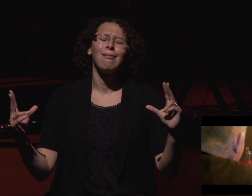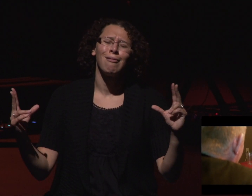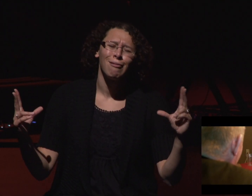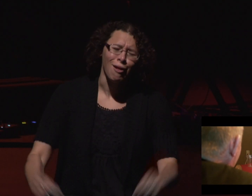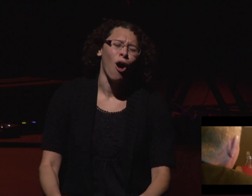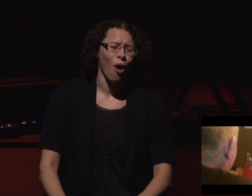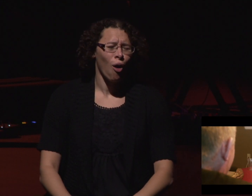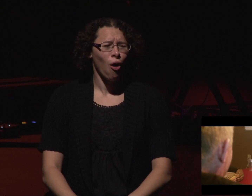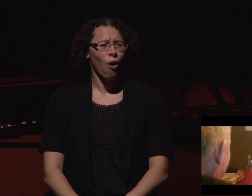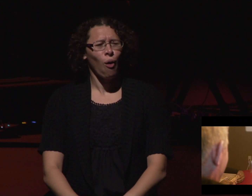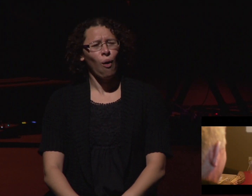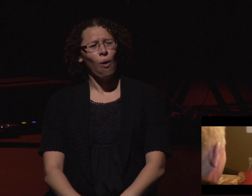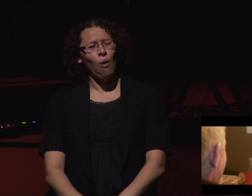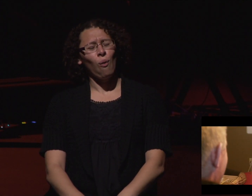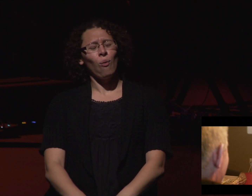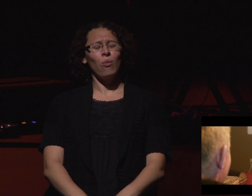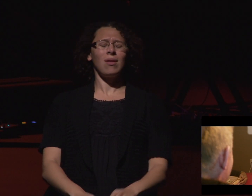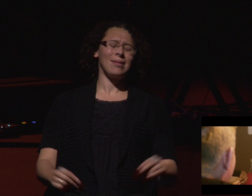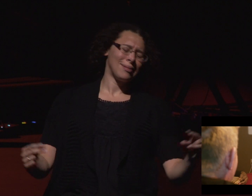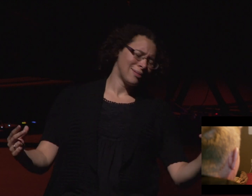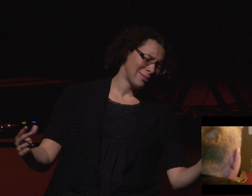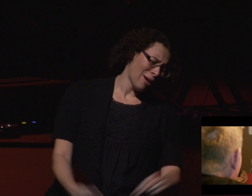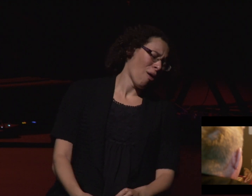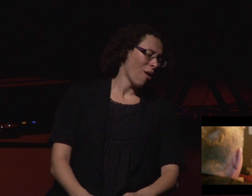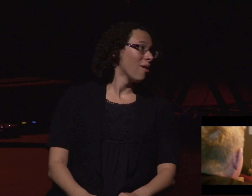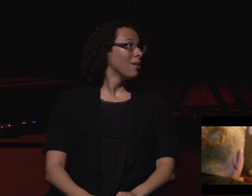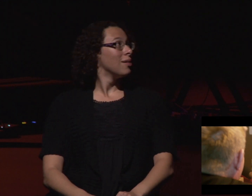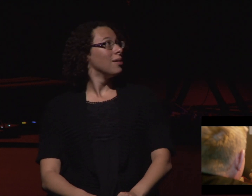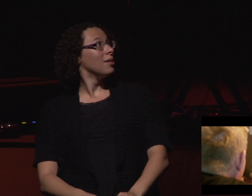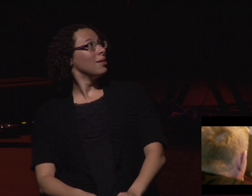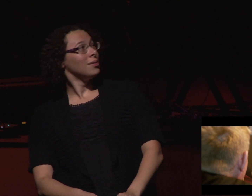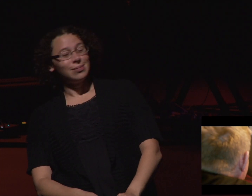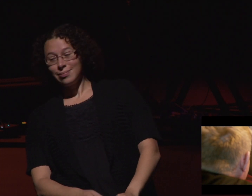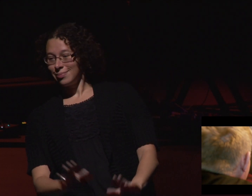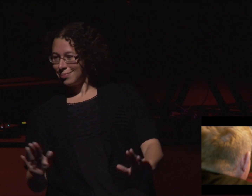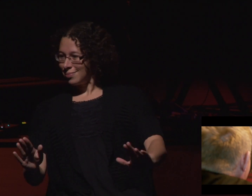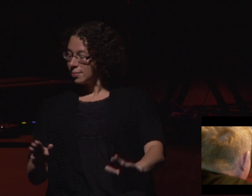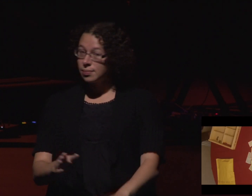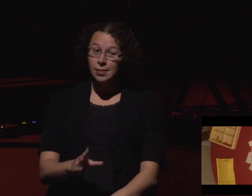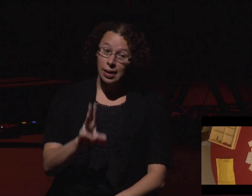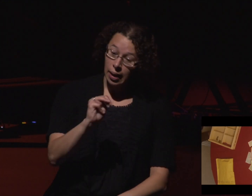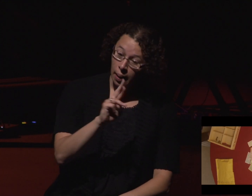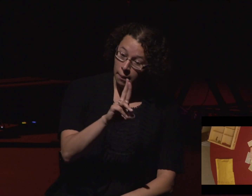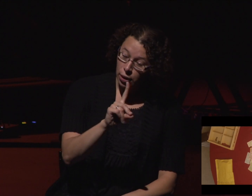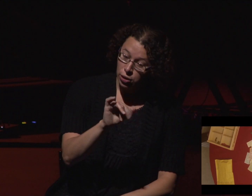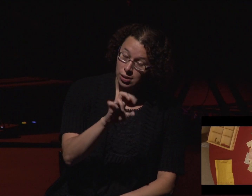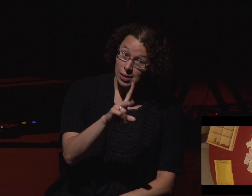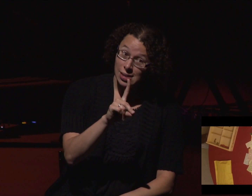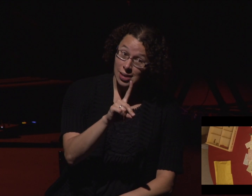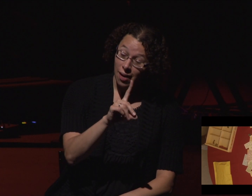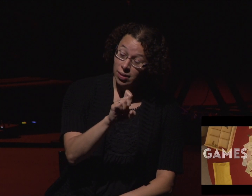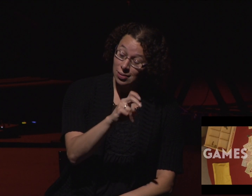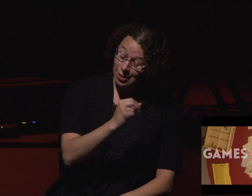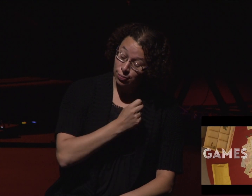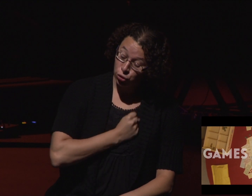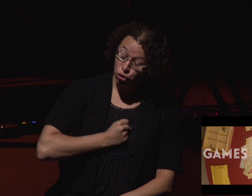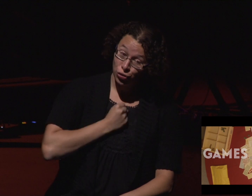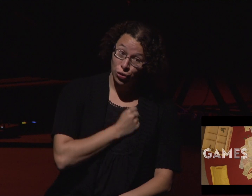No! What'd I tell you, Davison? That's game. Miss Breedlove wins!